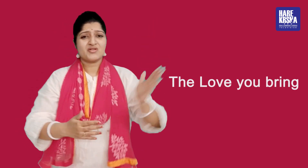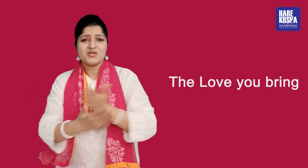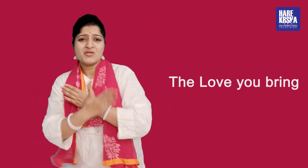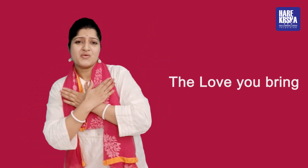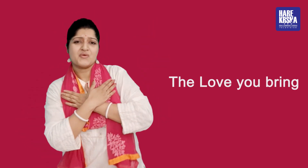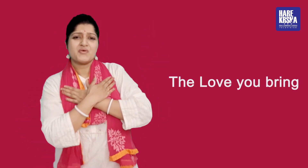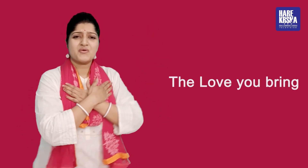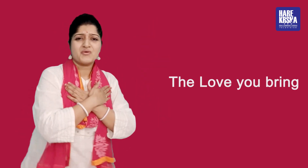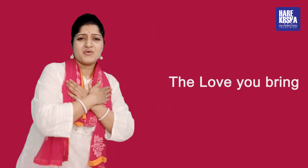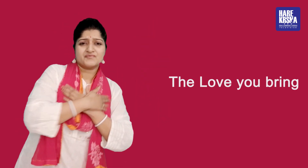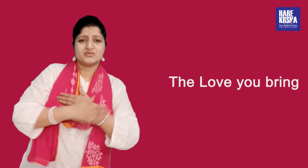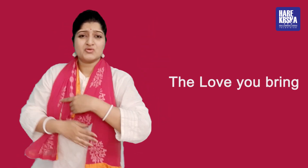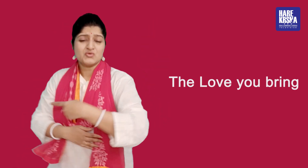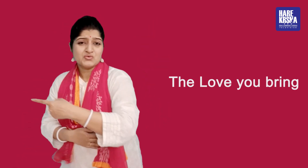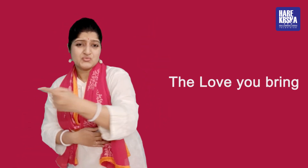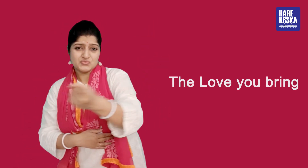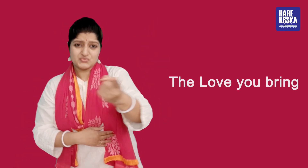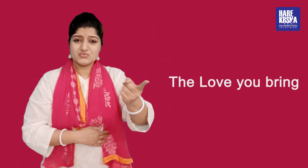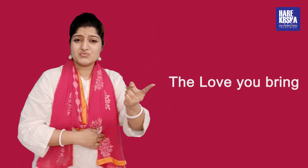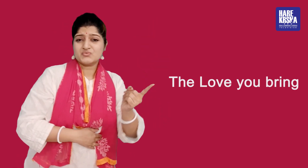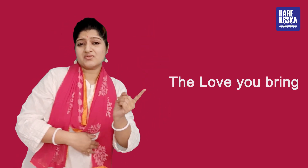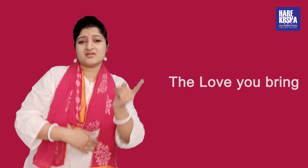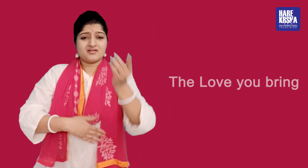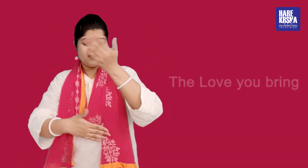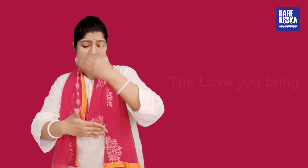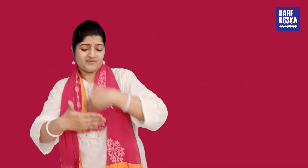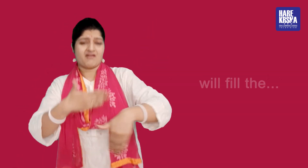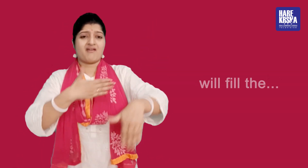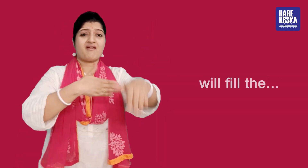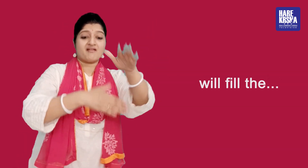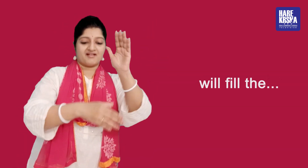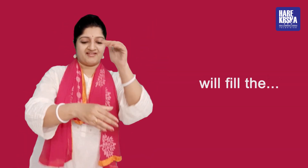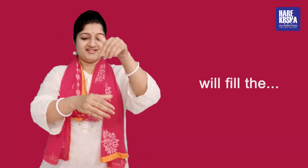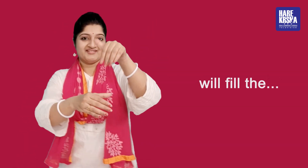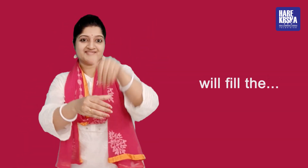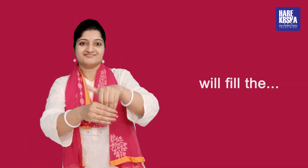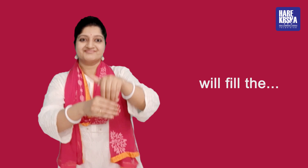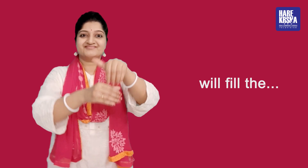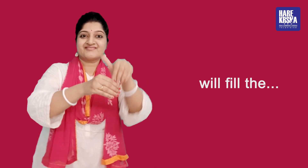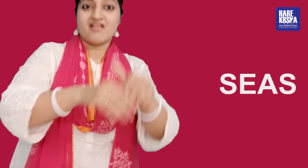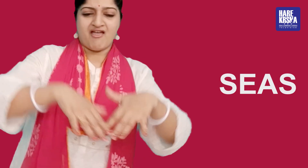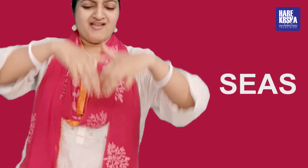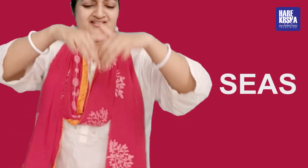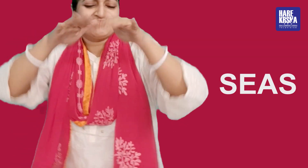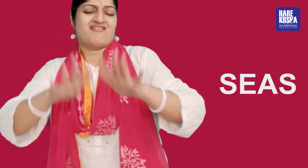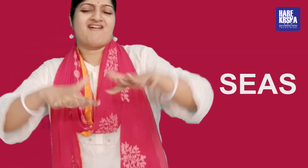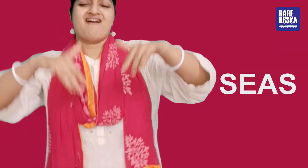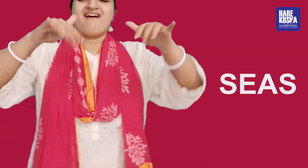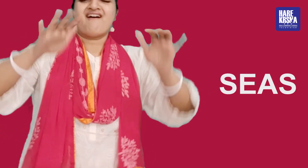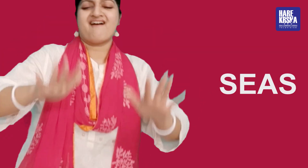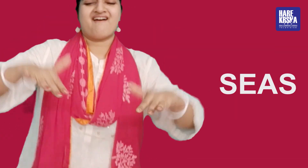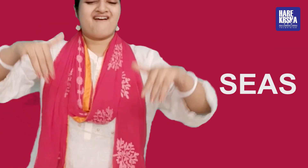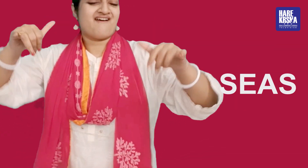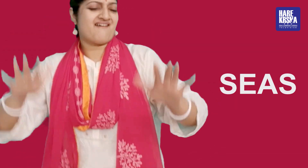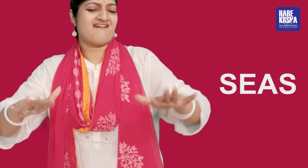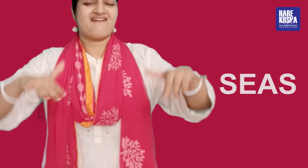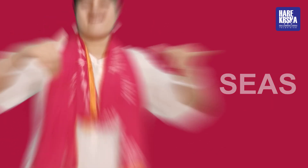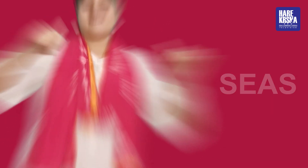the love you bring will fill the seas and man